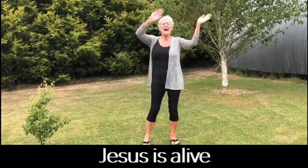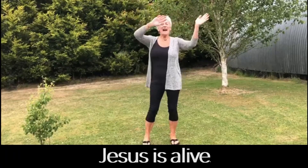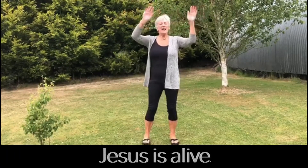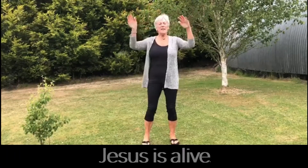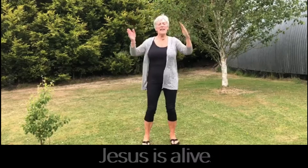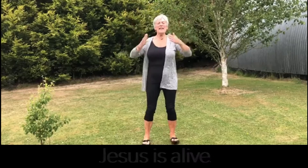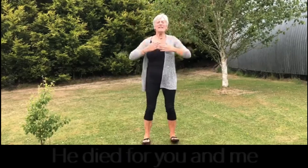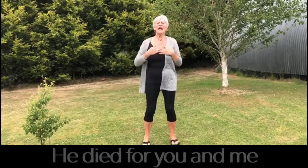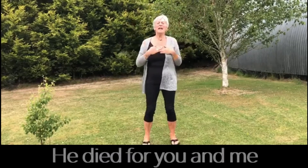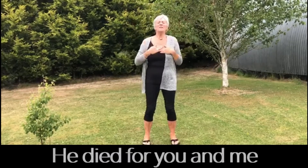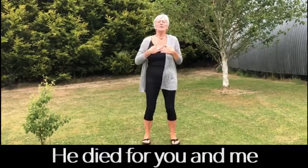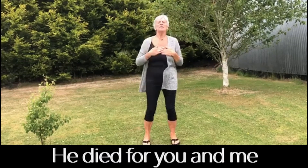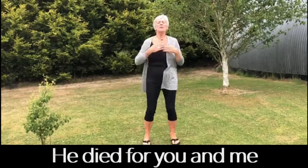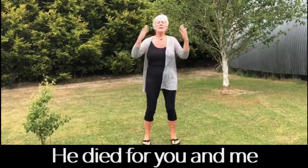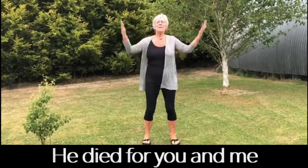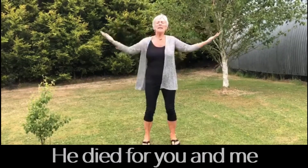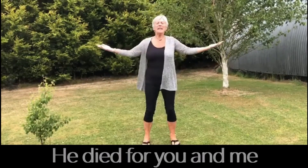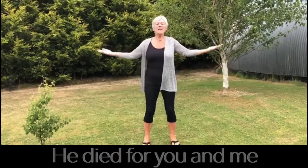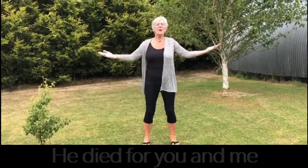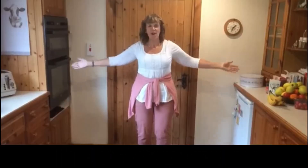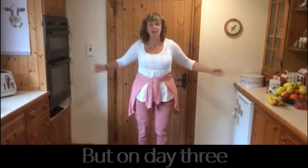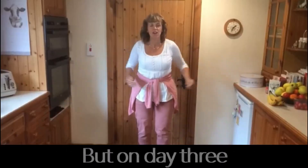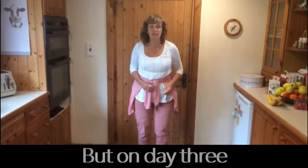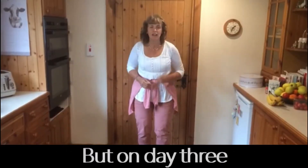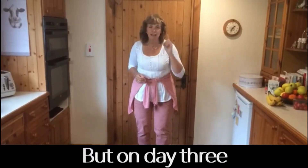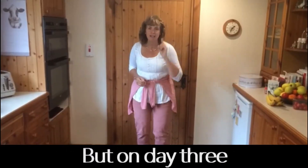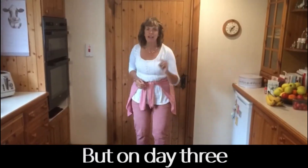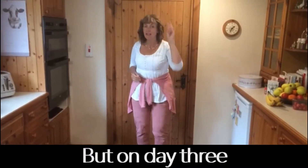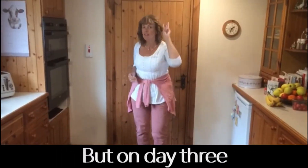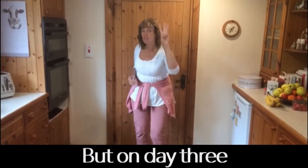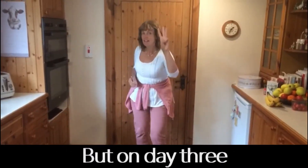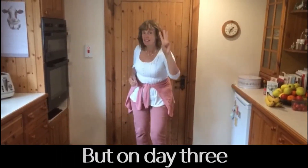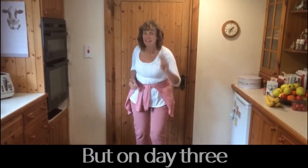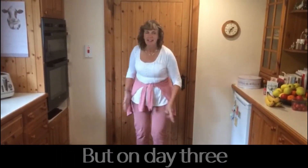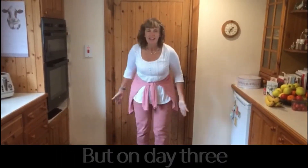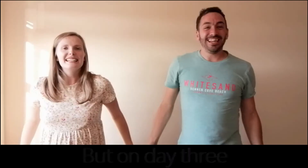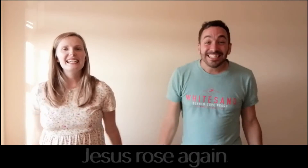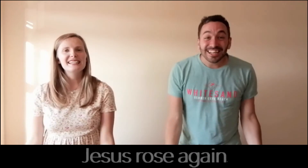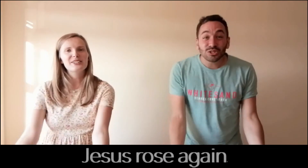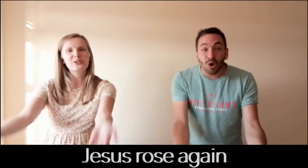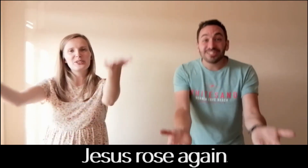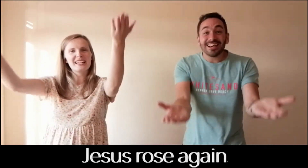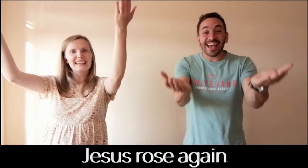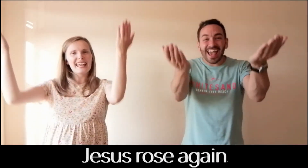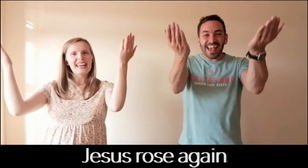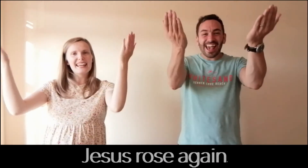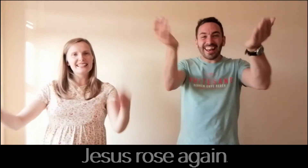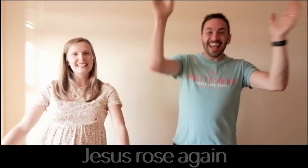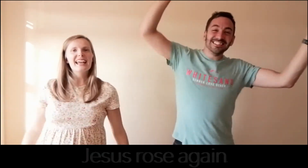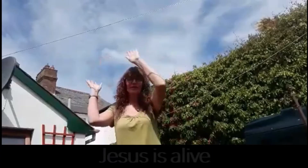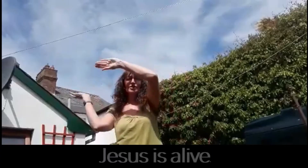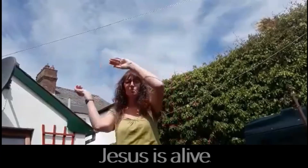is alive He died for you and me but on day three Jesus rose